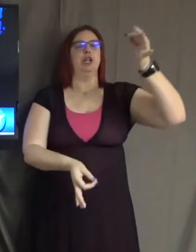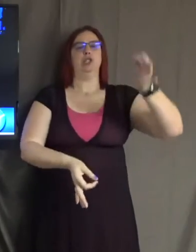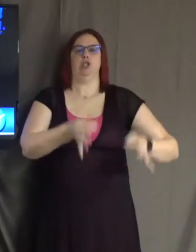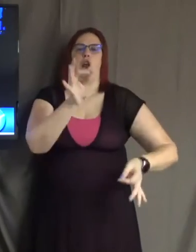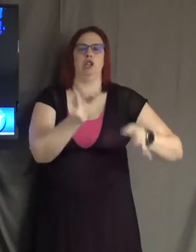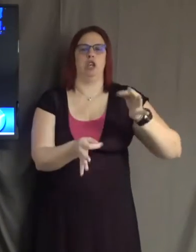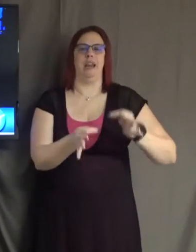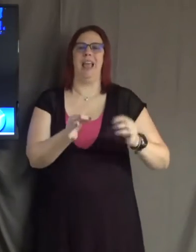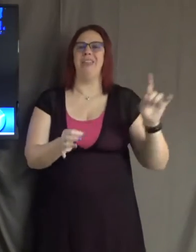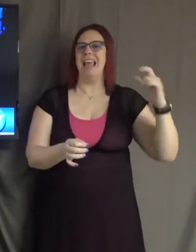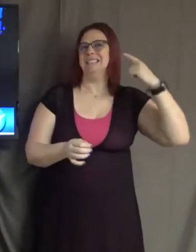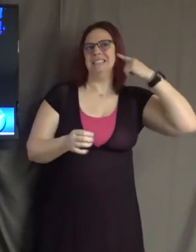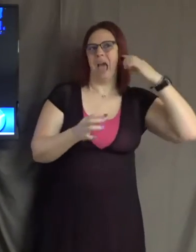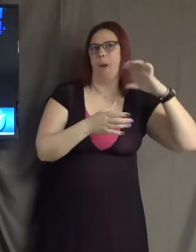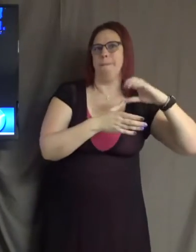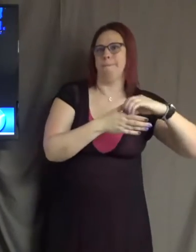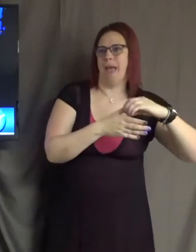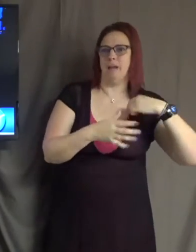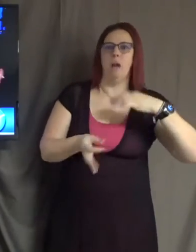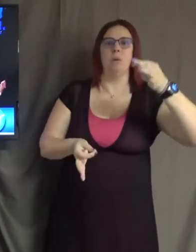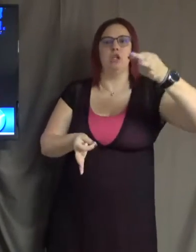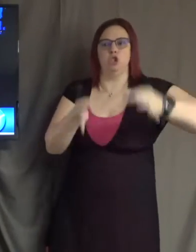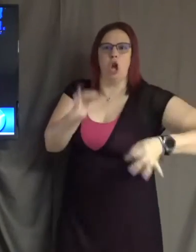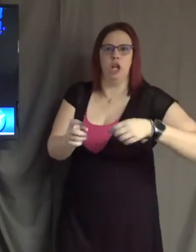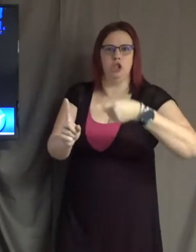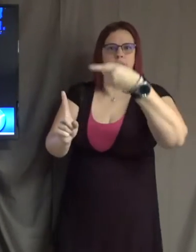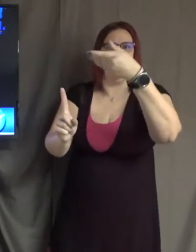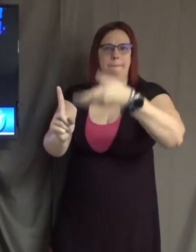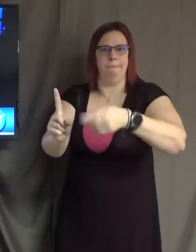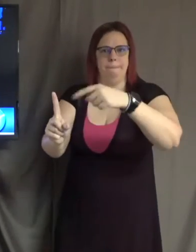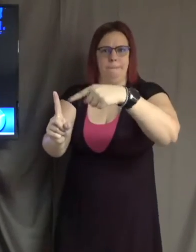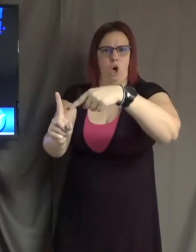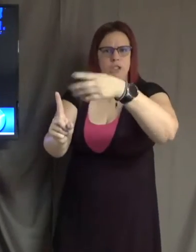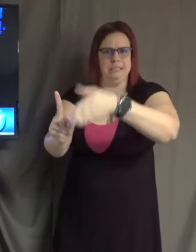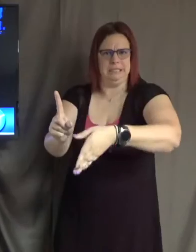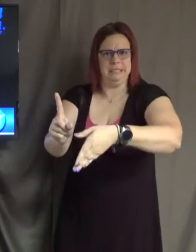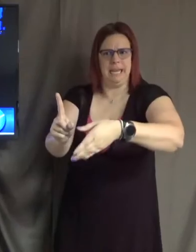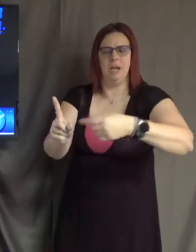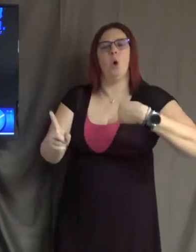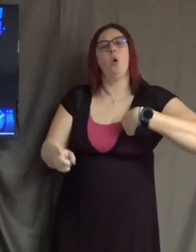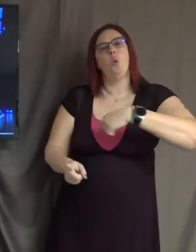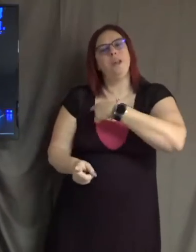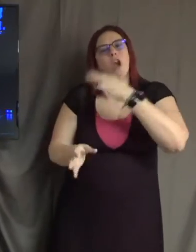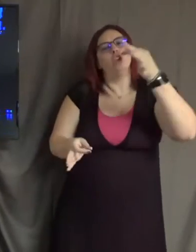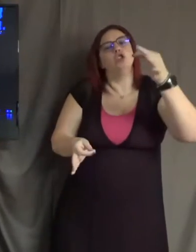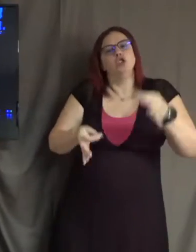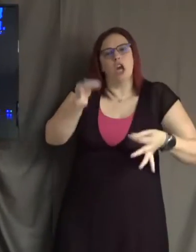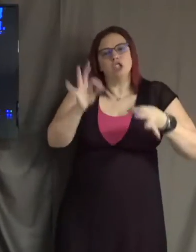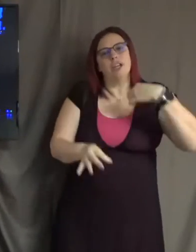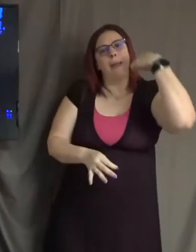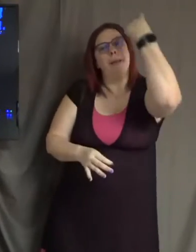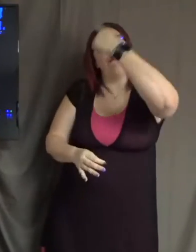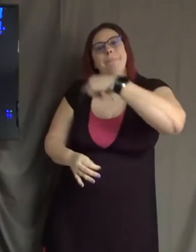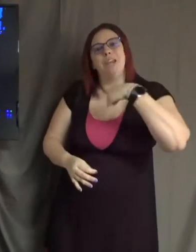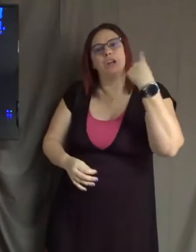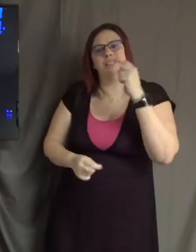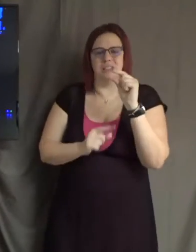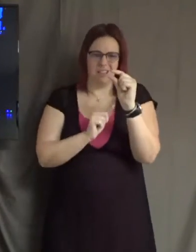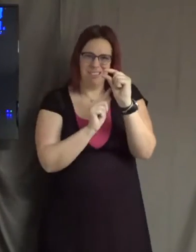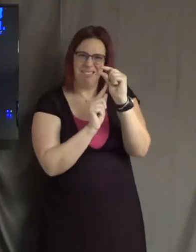judge another person, we are judging by appearances. We are judging by a little bit of information, a little bit of something that we've seen,